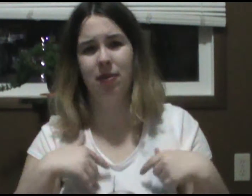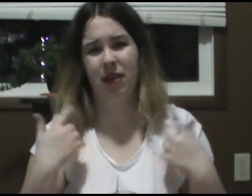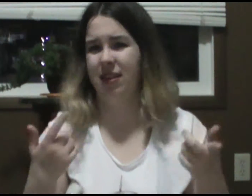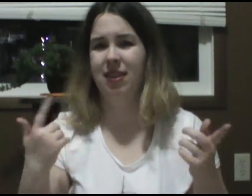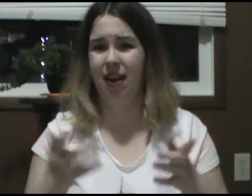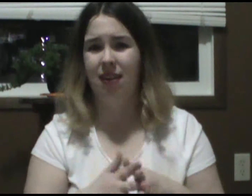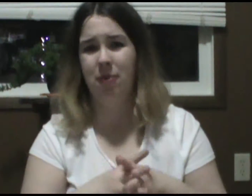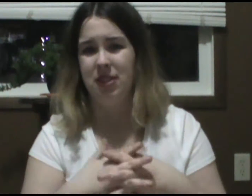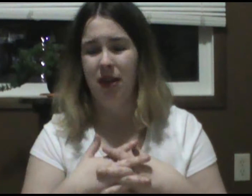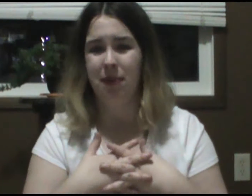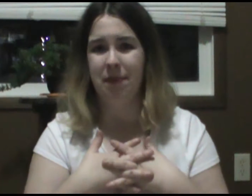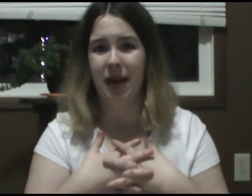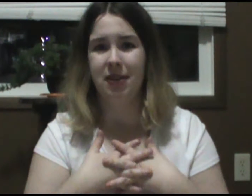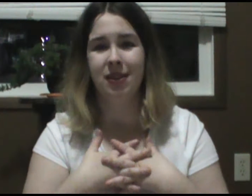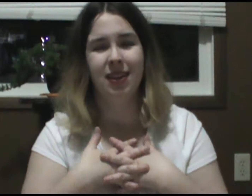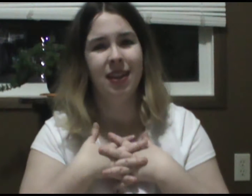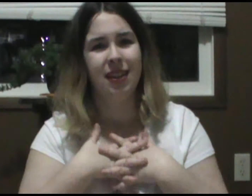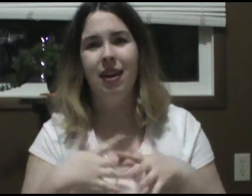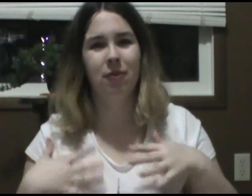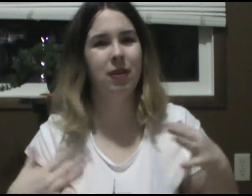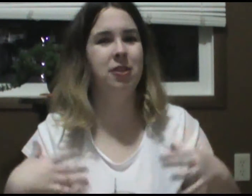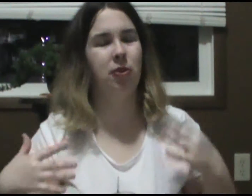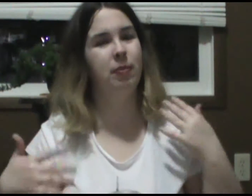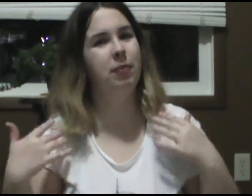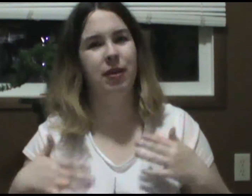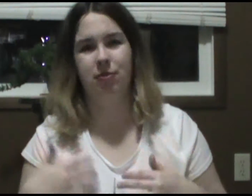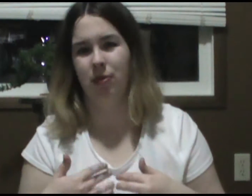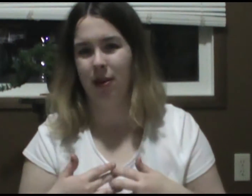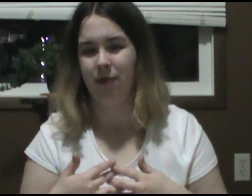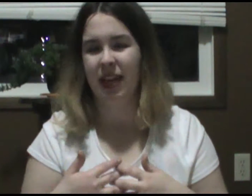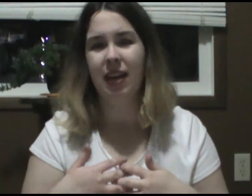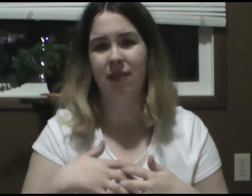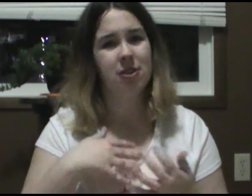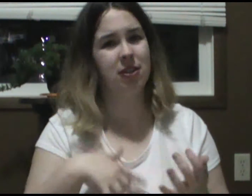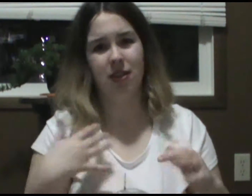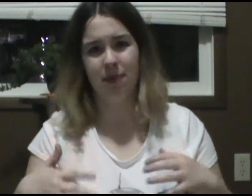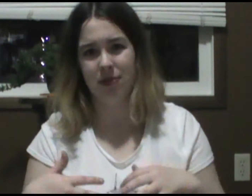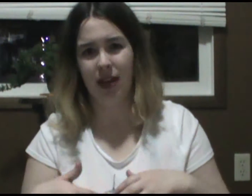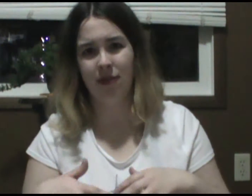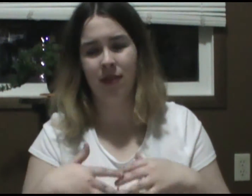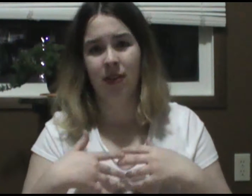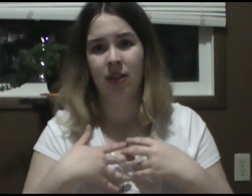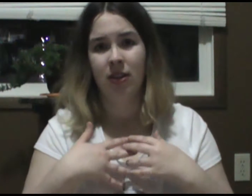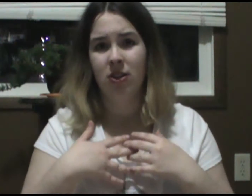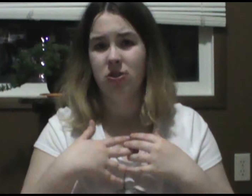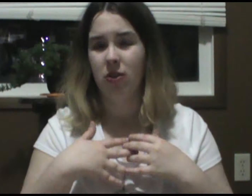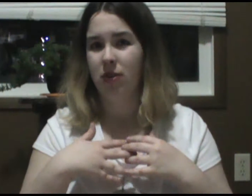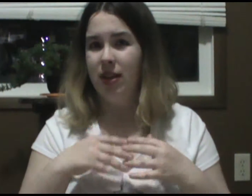when that question came to my mind, they never really showed a moment of showing her feet after she took the boots off. So, like,